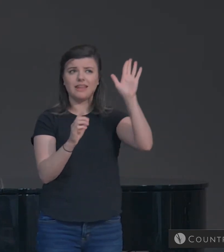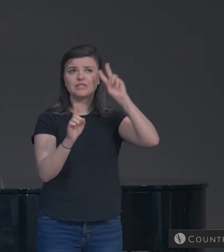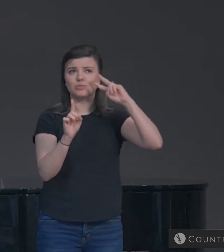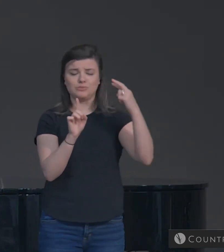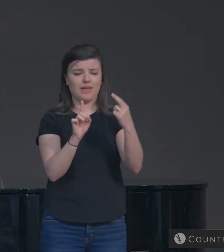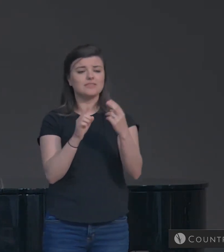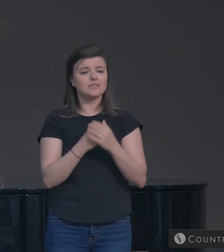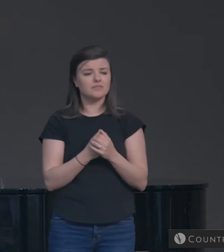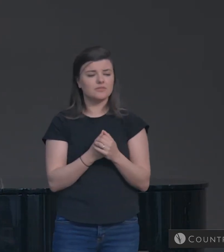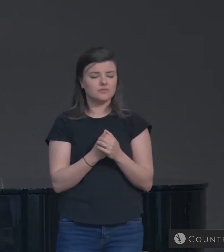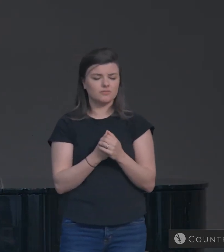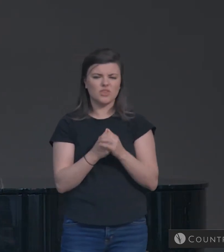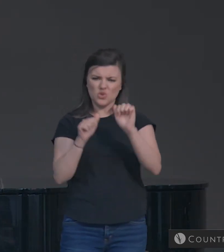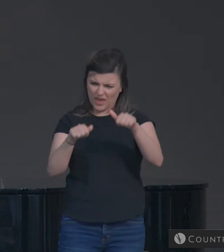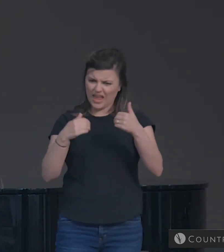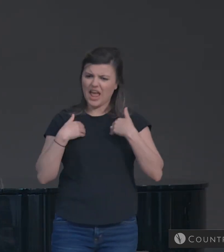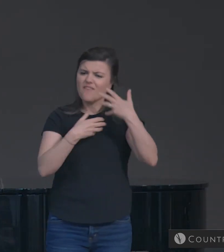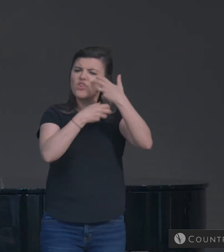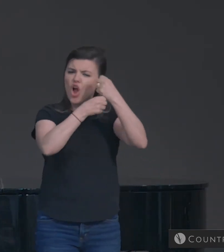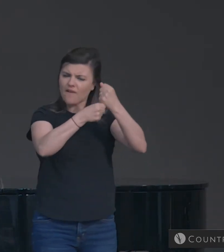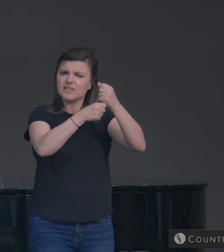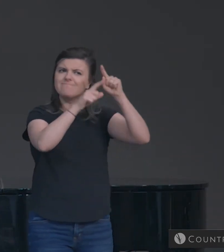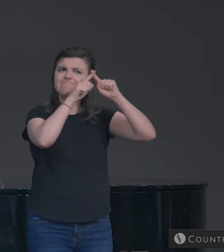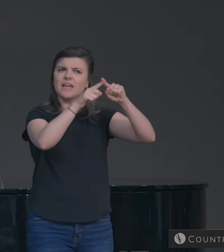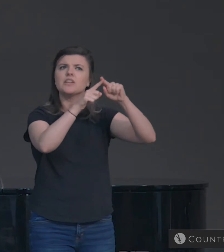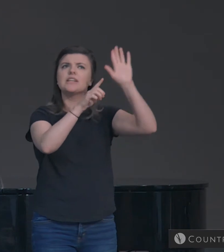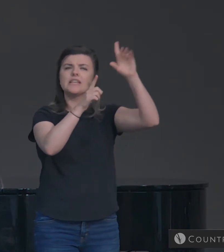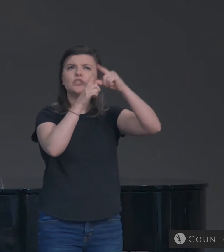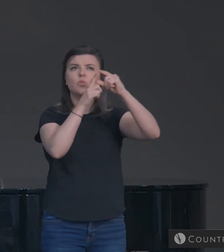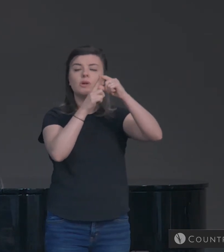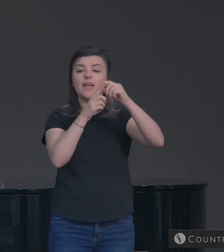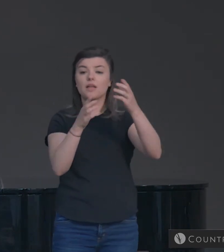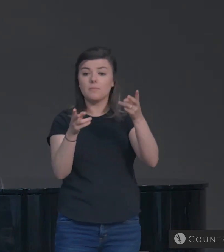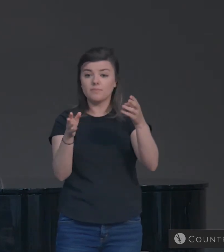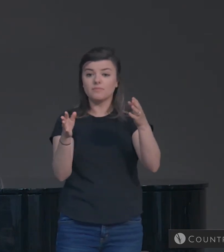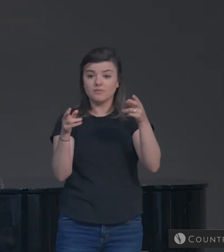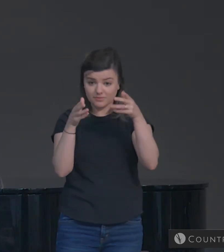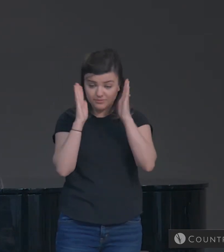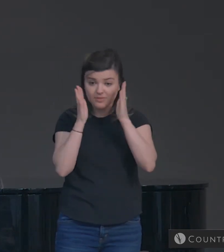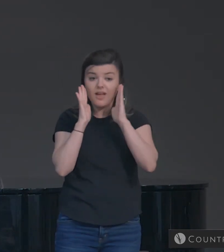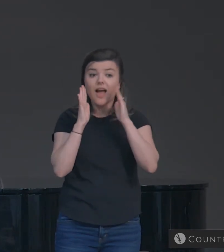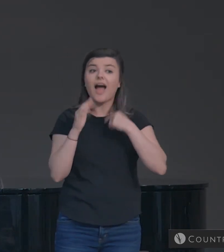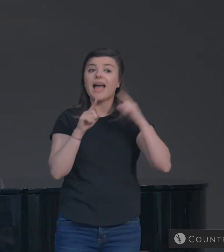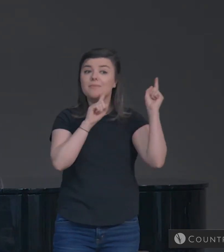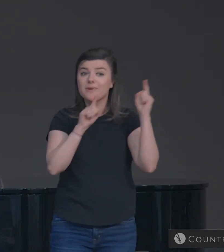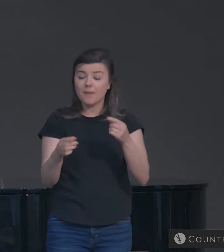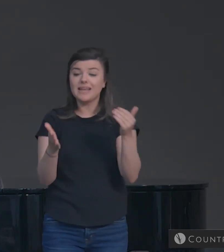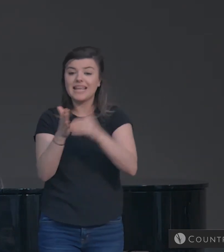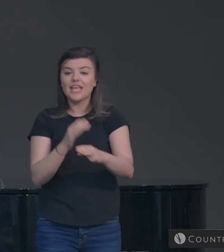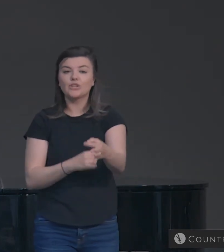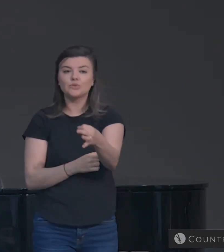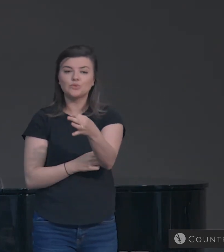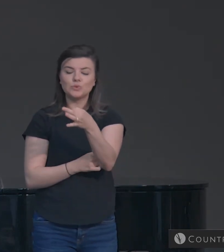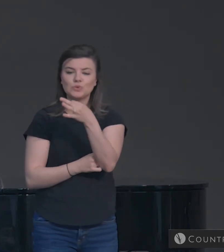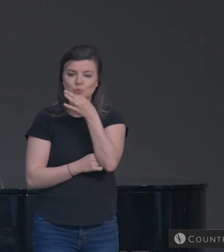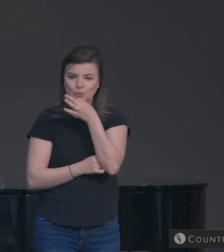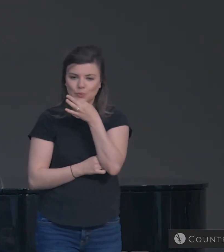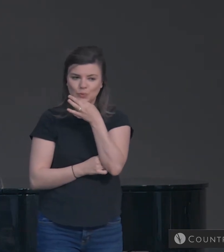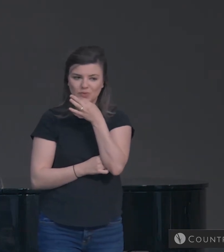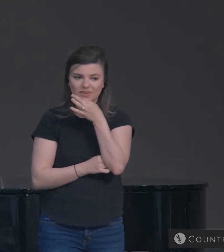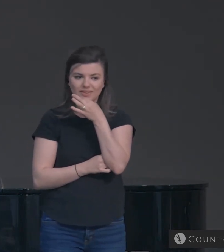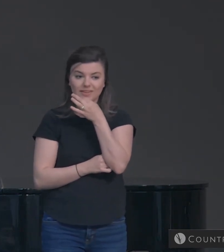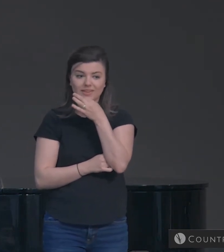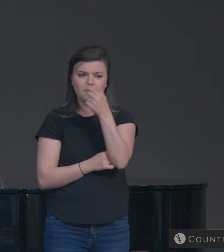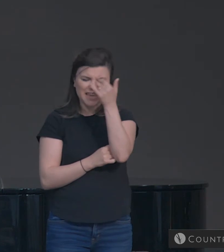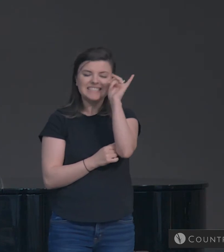We can be confident in Jesus' words. Behold, I'm coming again soon. Because it's true.